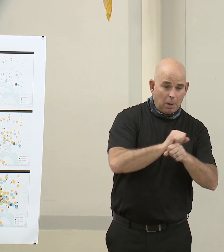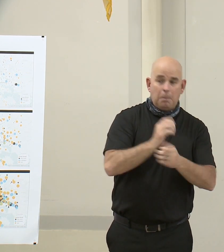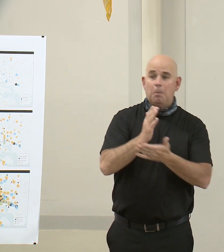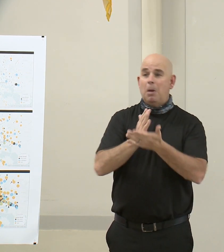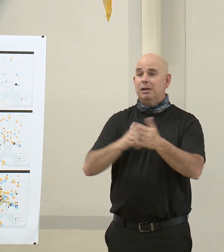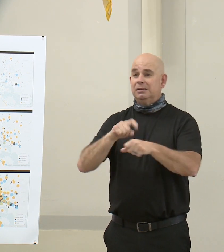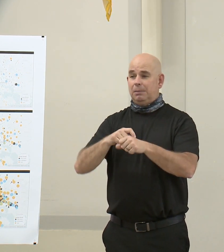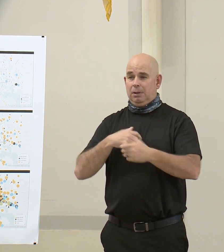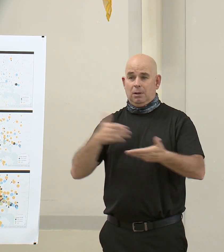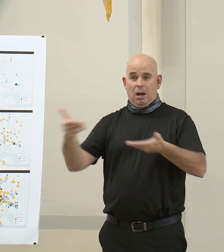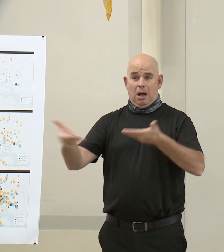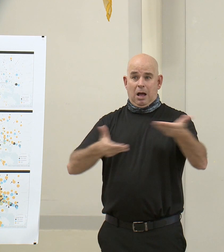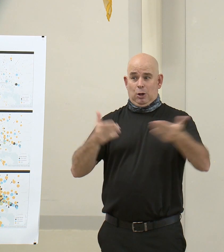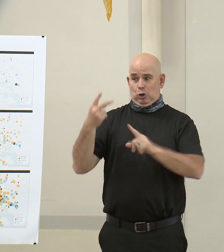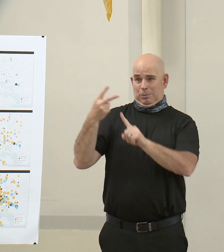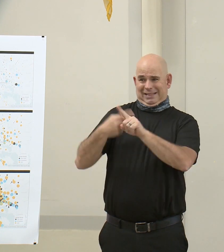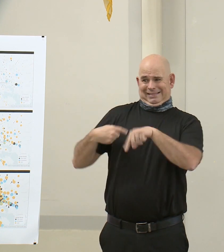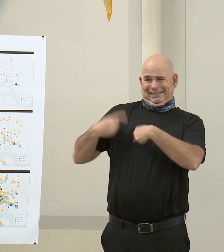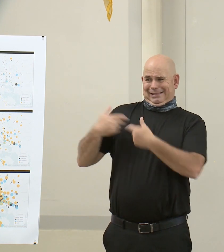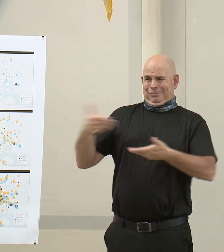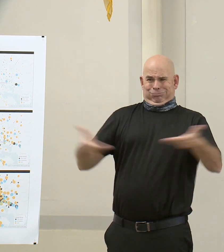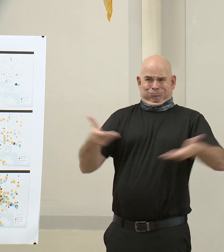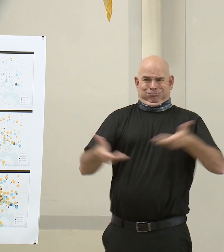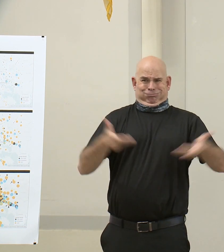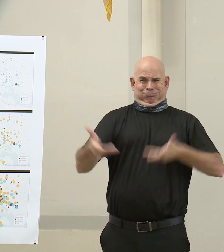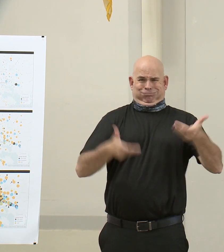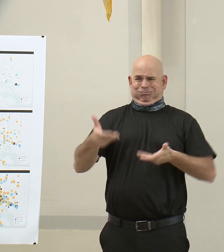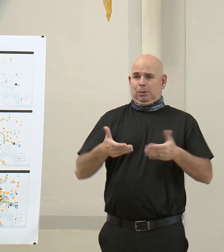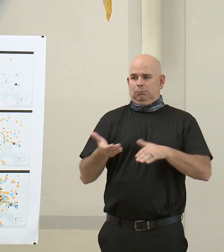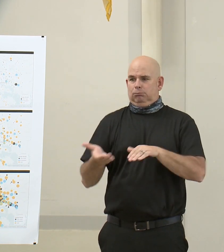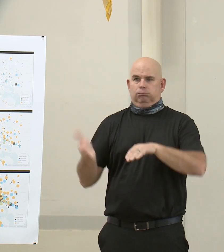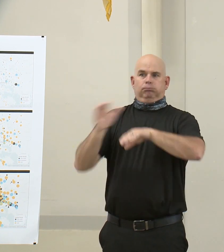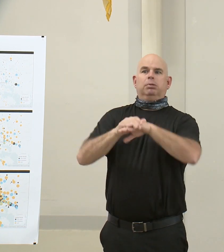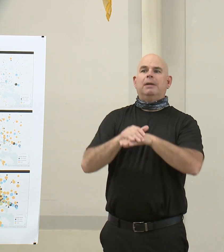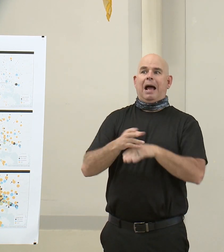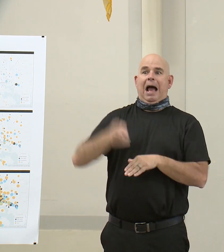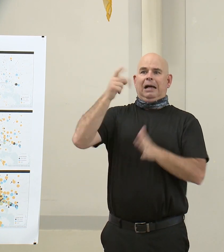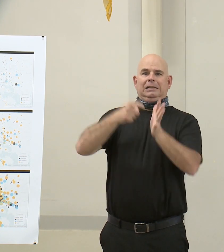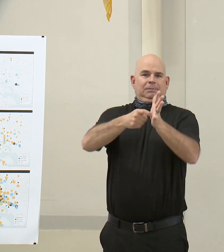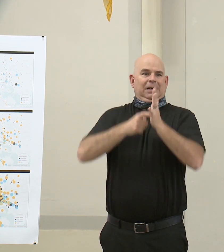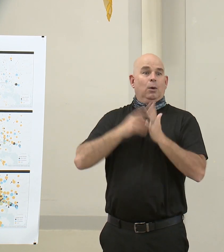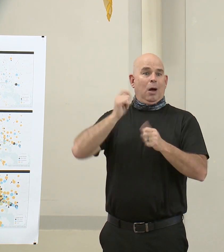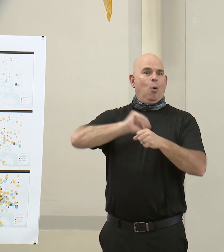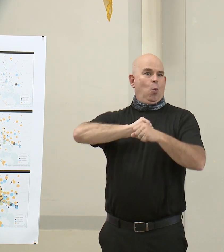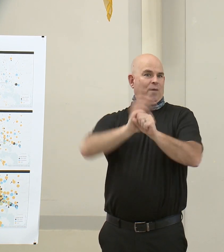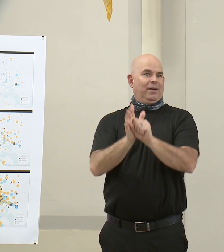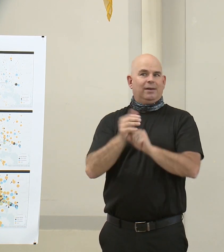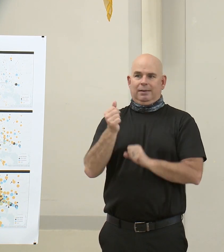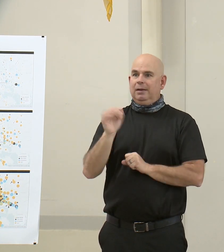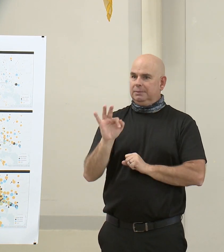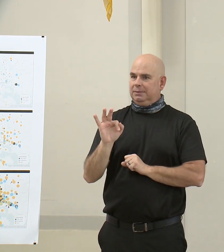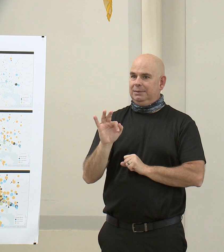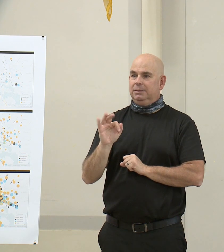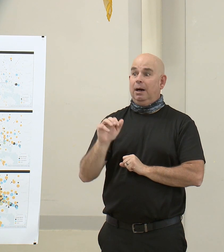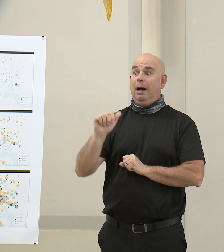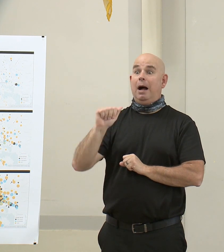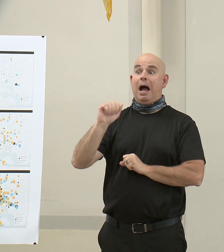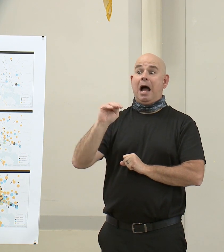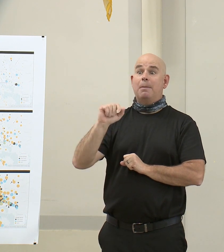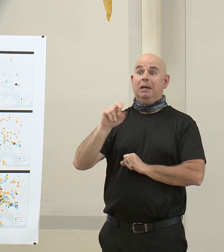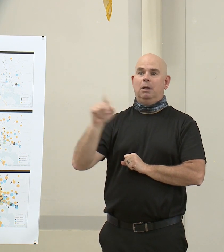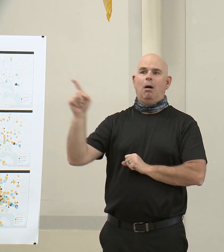months to meet the increase in demand due to COVID-19. Amazon is committed to giving back to the communities